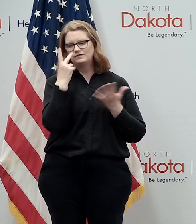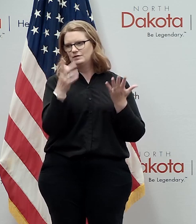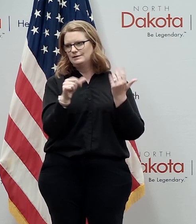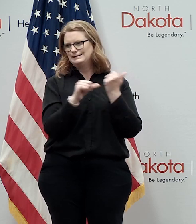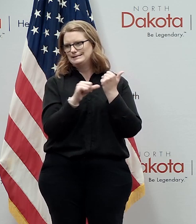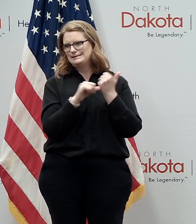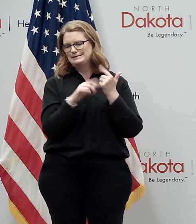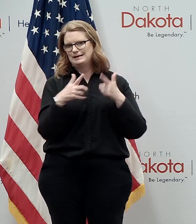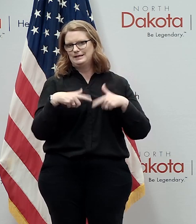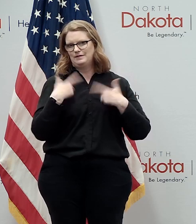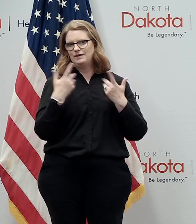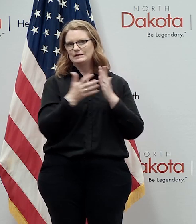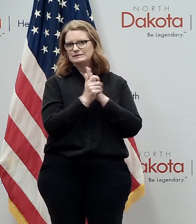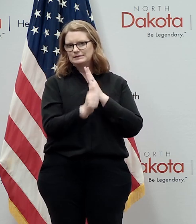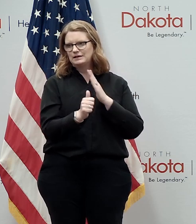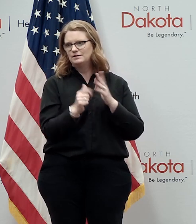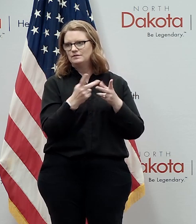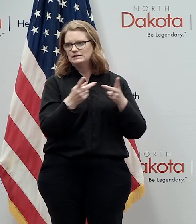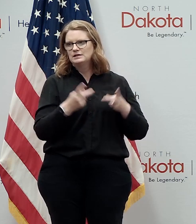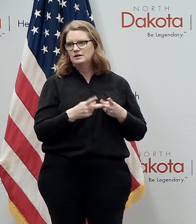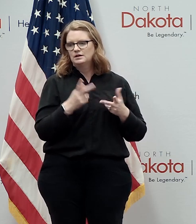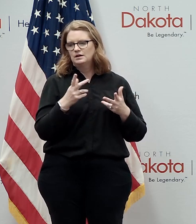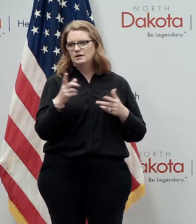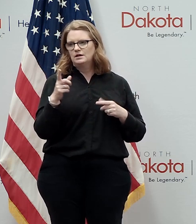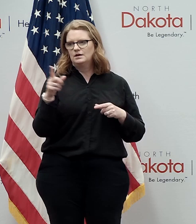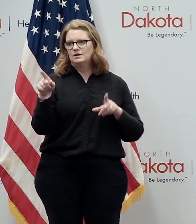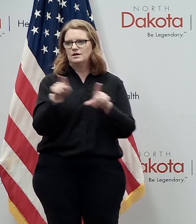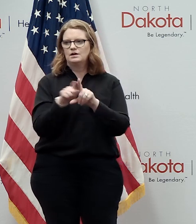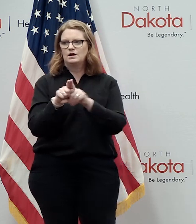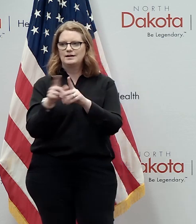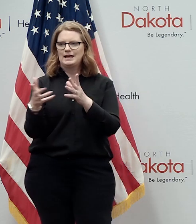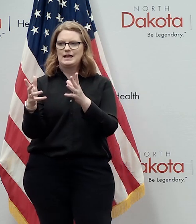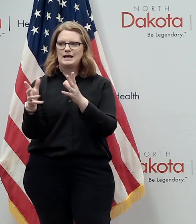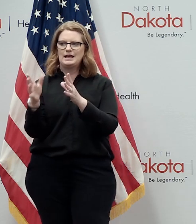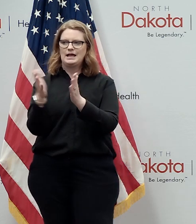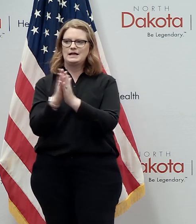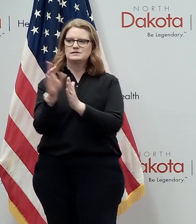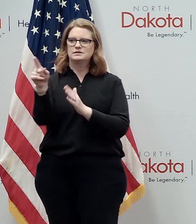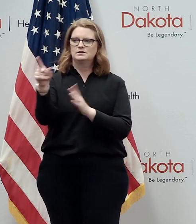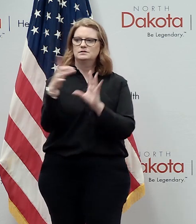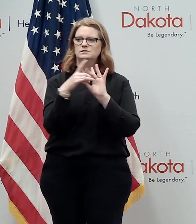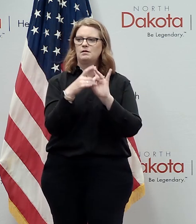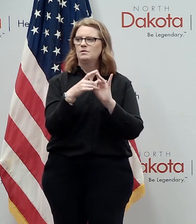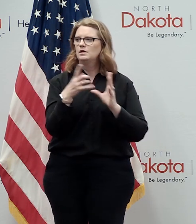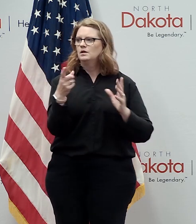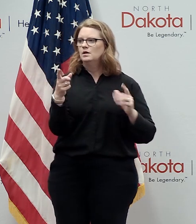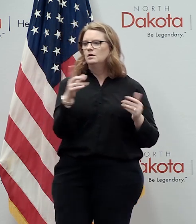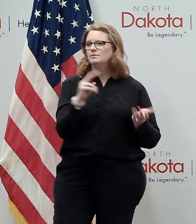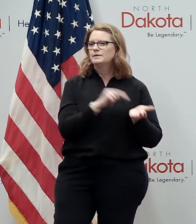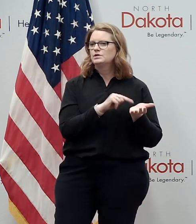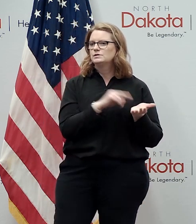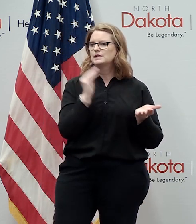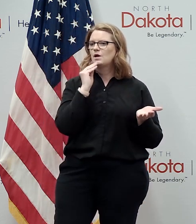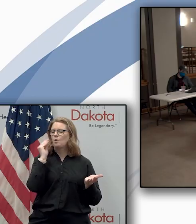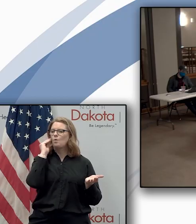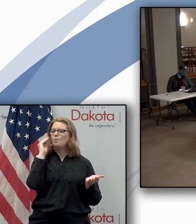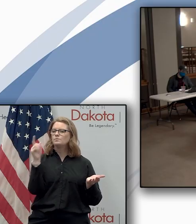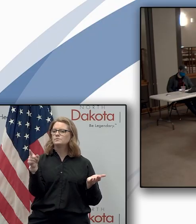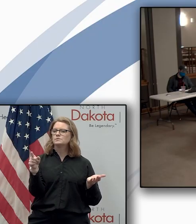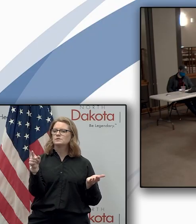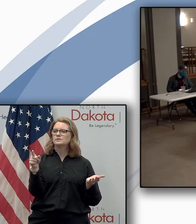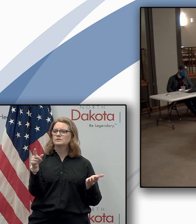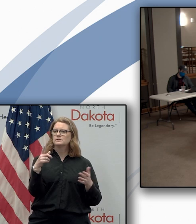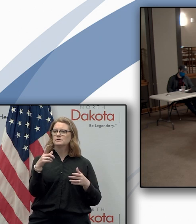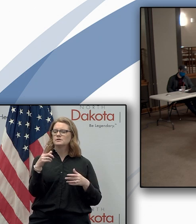nursing facilities and basic care. Chris, I have to follow up question on different topic, um, related to, uh, homes and, uh,